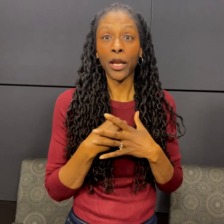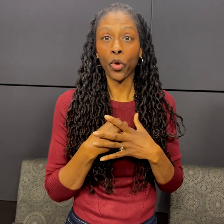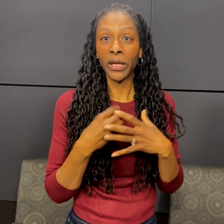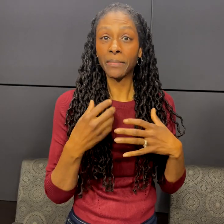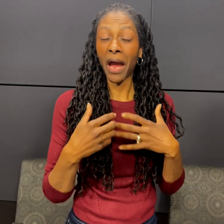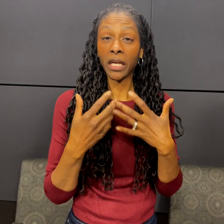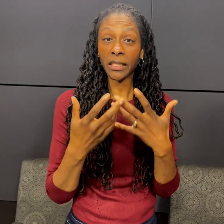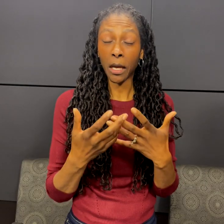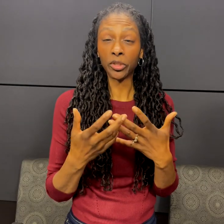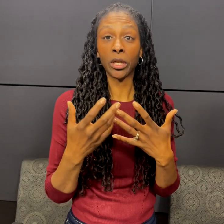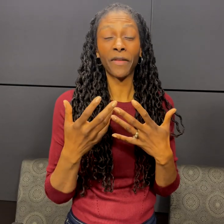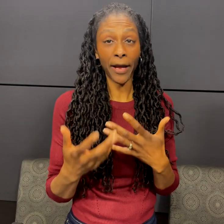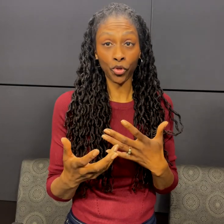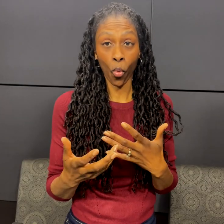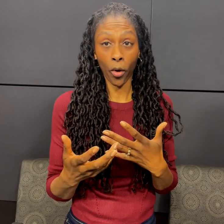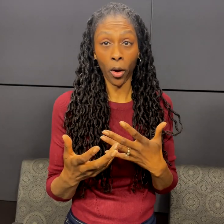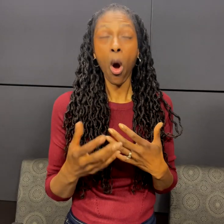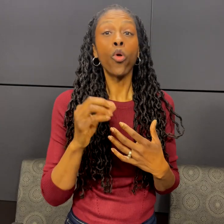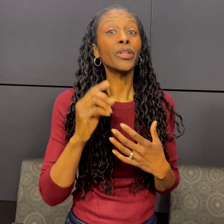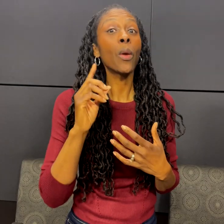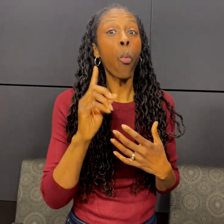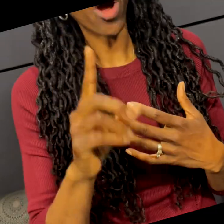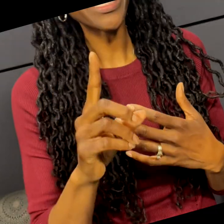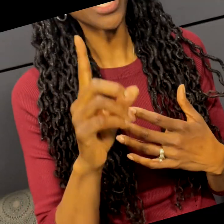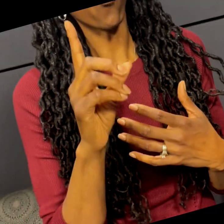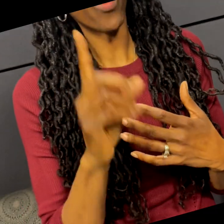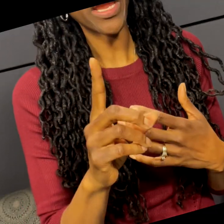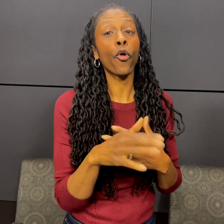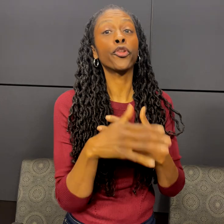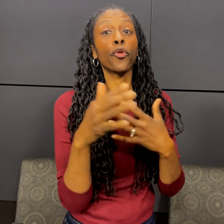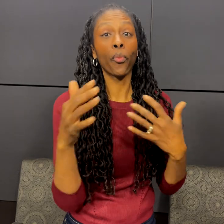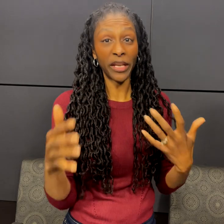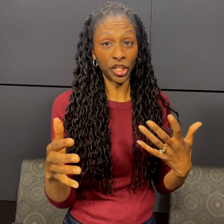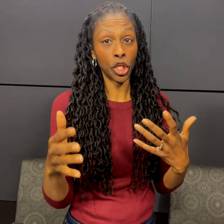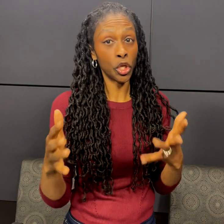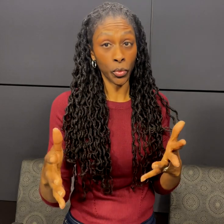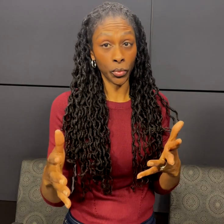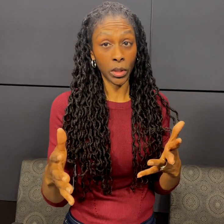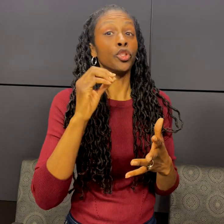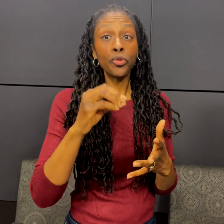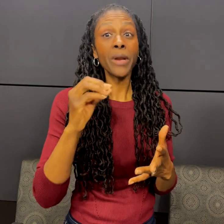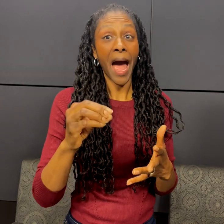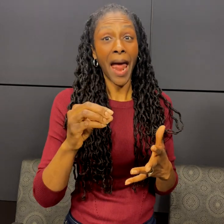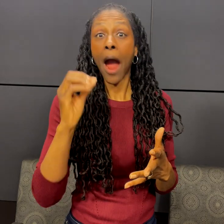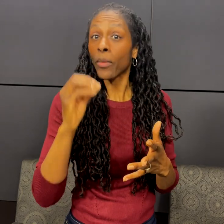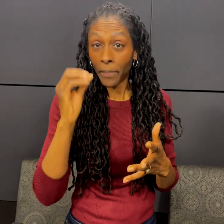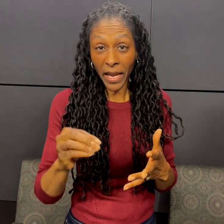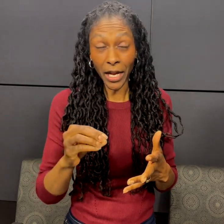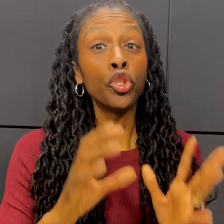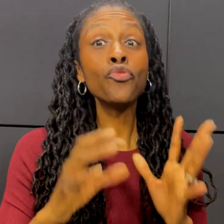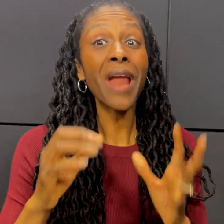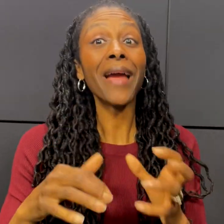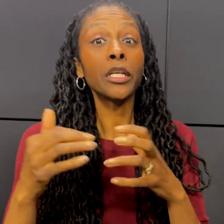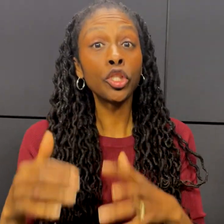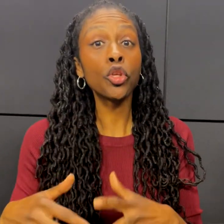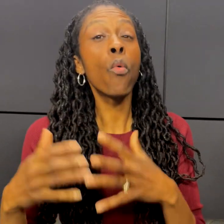increase my consumption of castor oil only once a week for a duration use. Do not, I repeat, do not consume